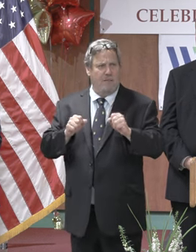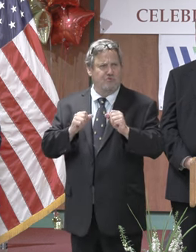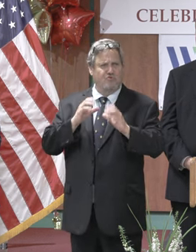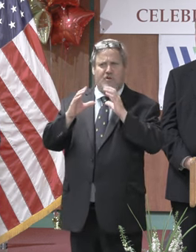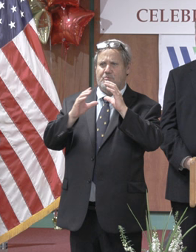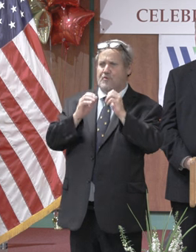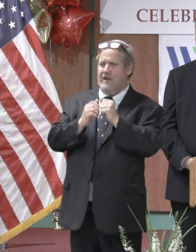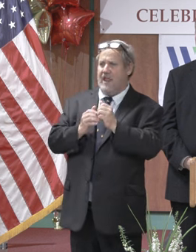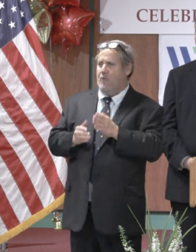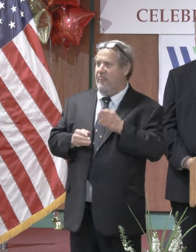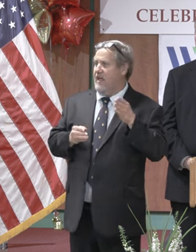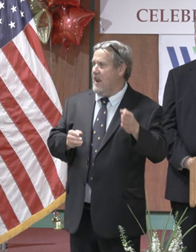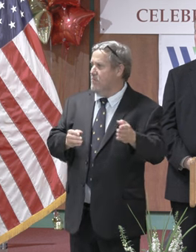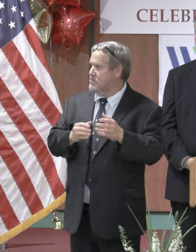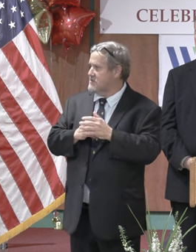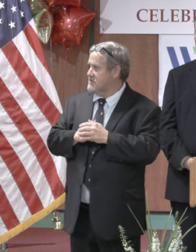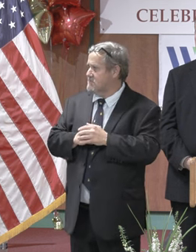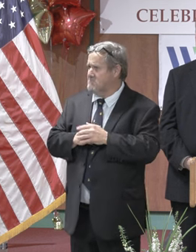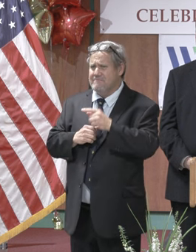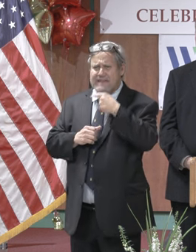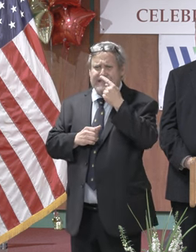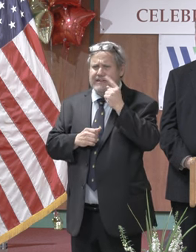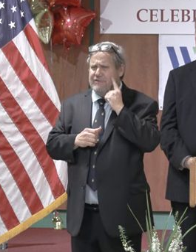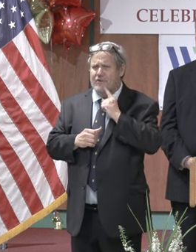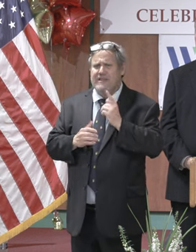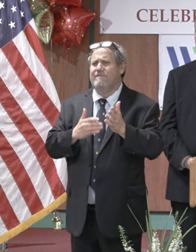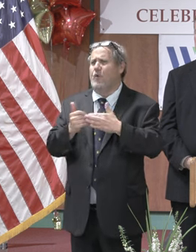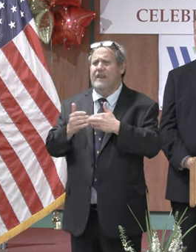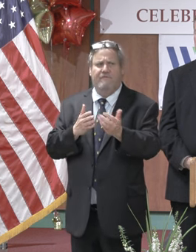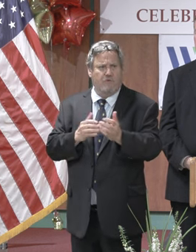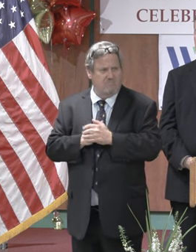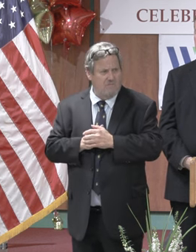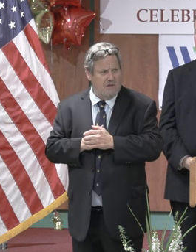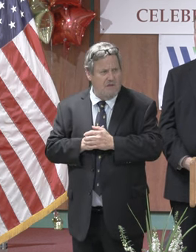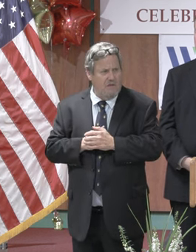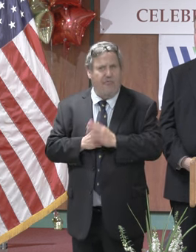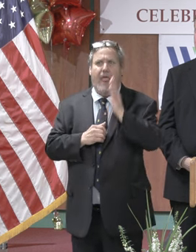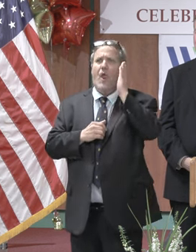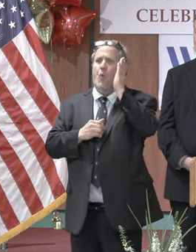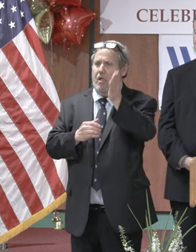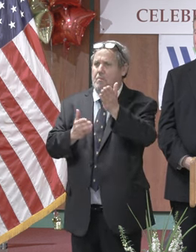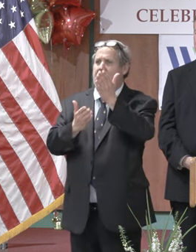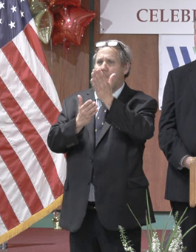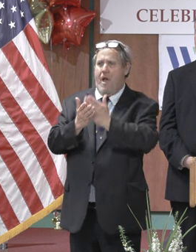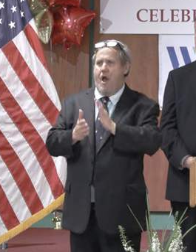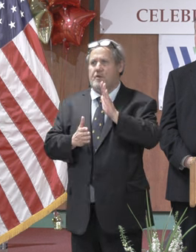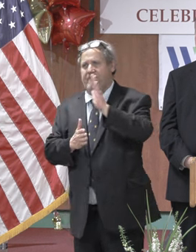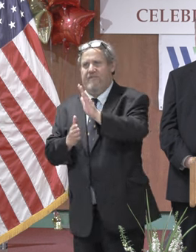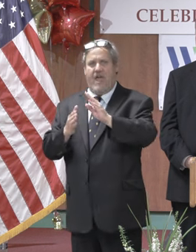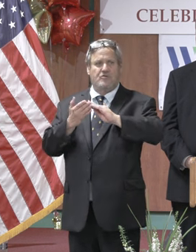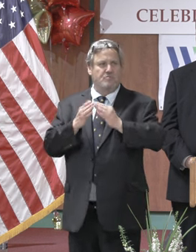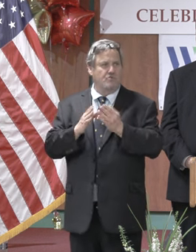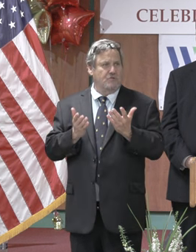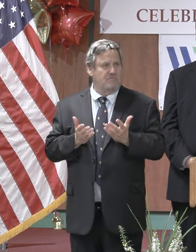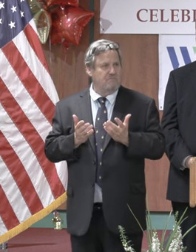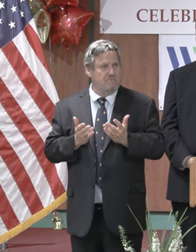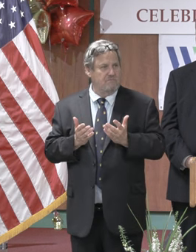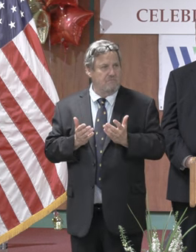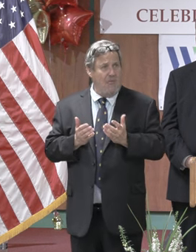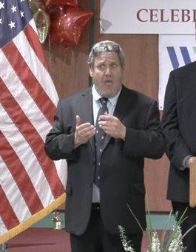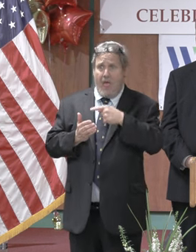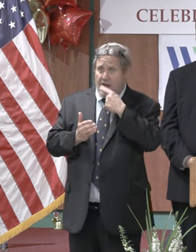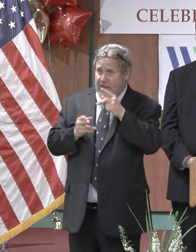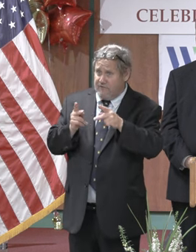to make the people match with their environment it doesn't matter if you can hear it doesn't matter if you cannot